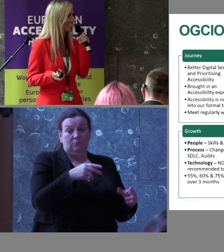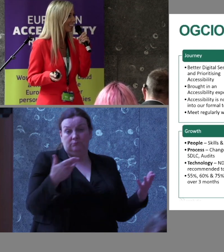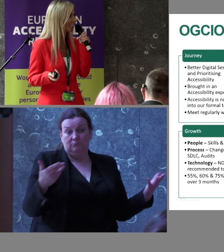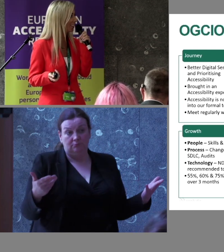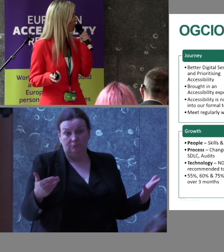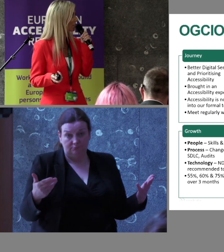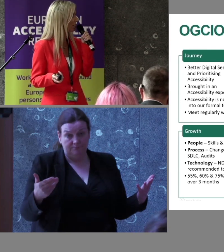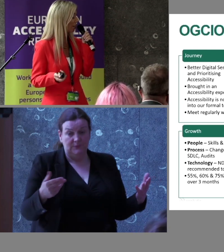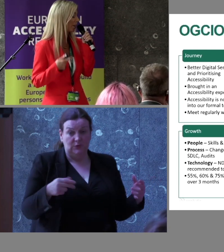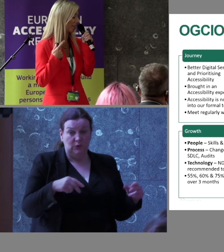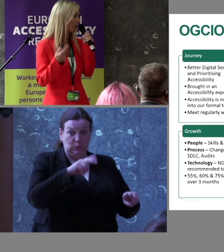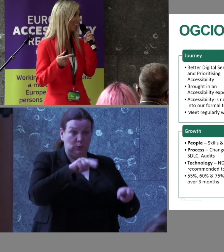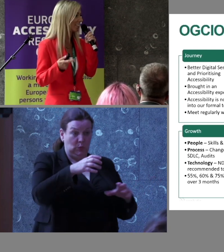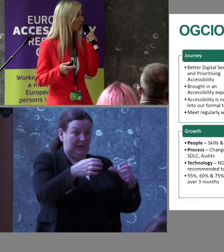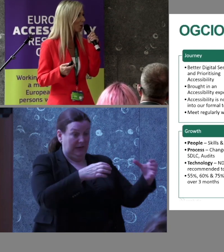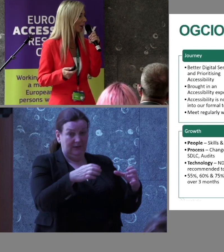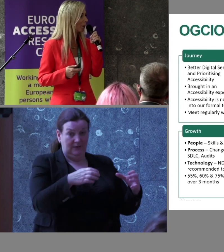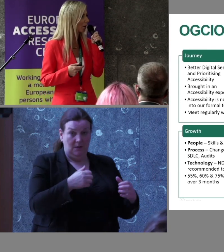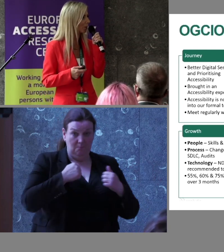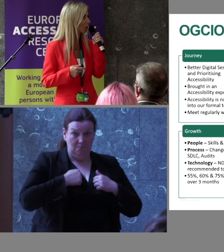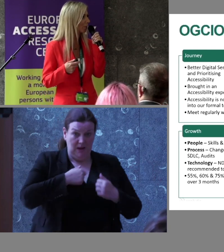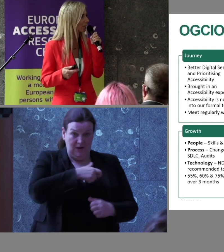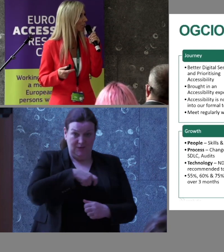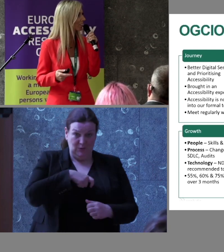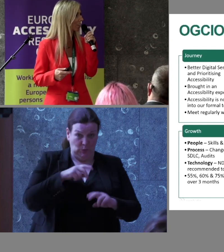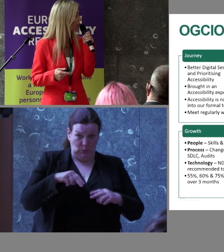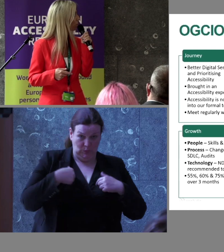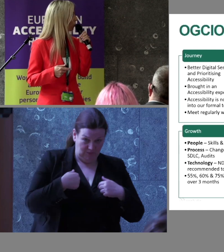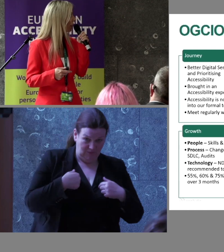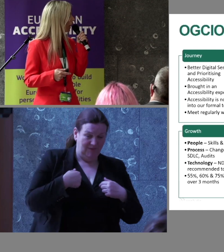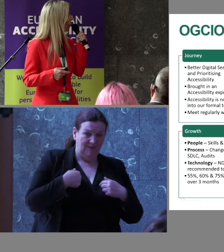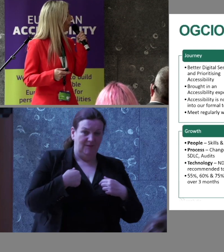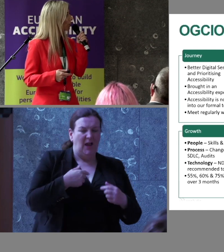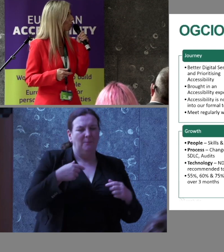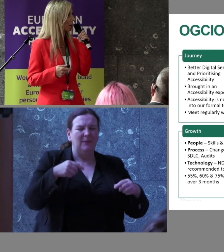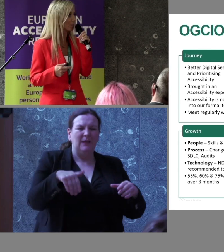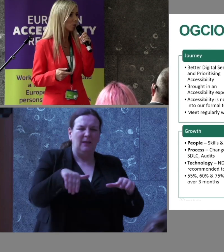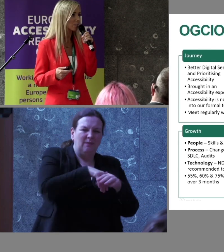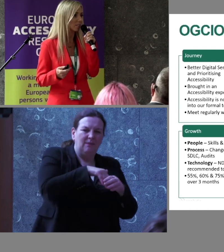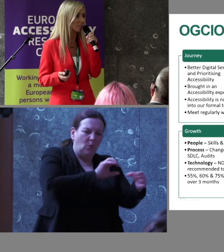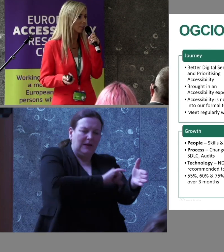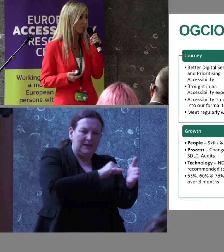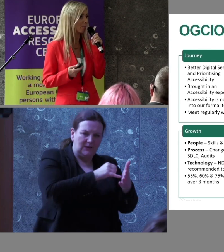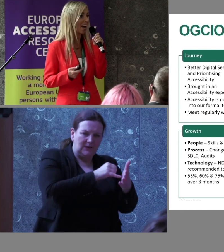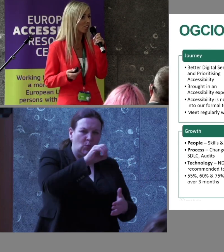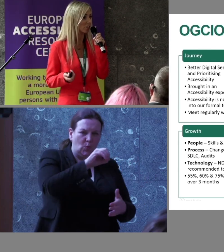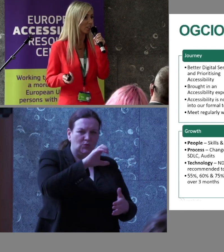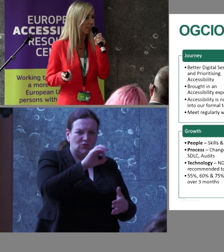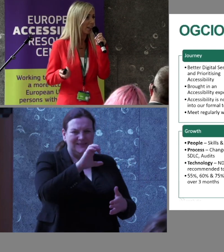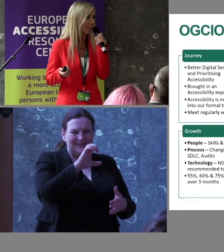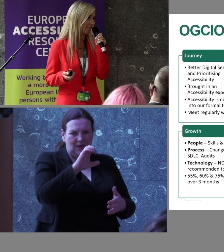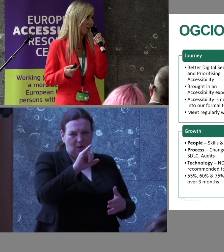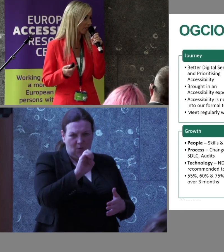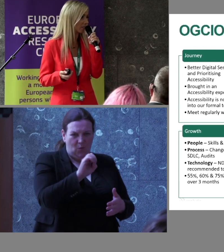OGCIO. Well, in this role, I'm new, I'm in OGCIO all a while, but what I've noticed is the passion